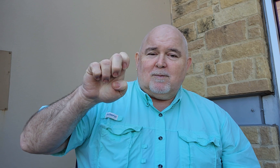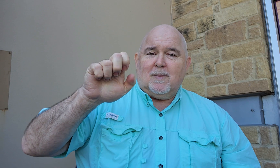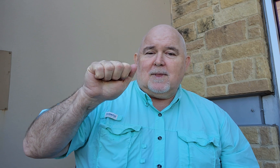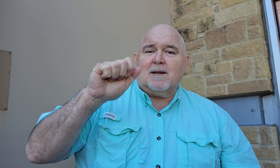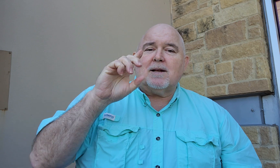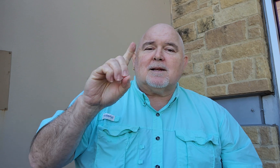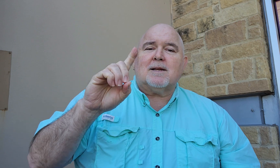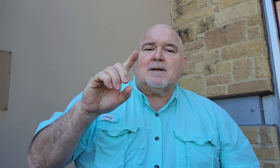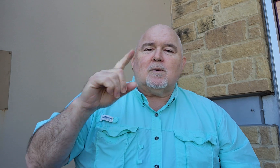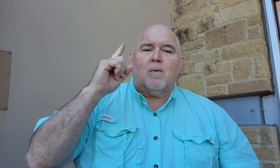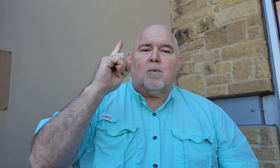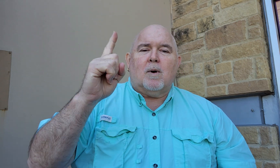1925.